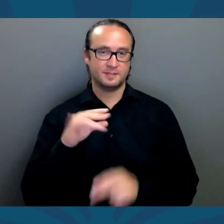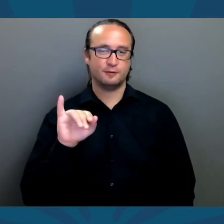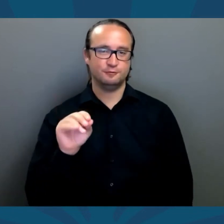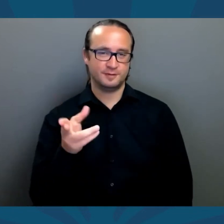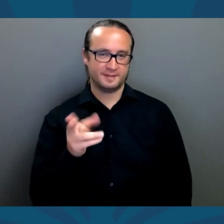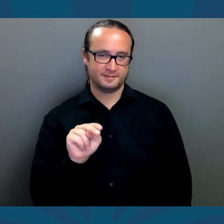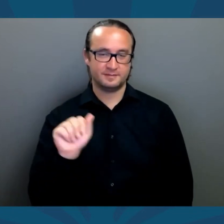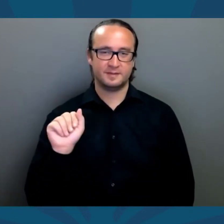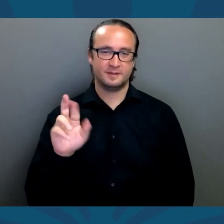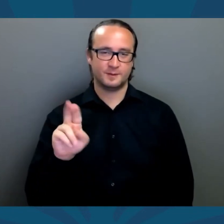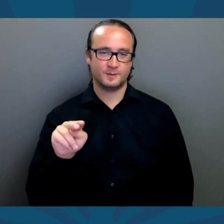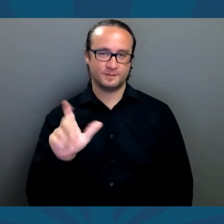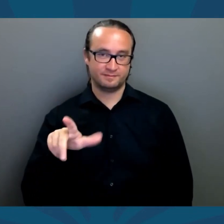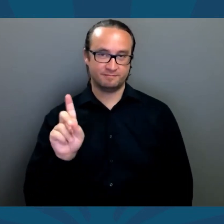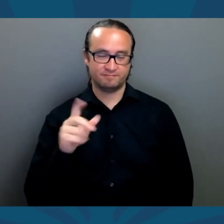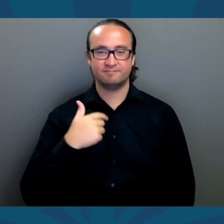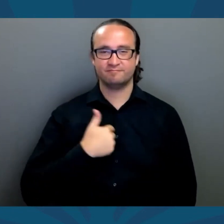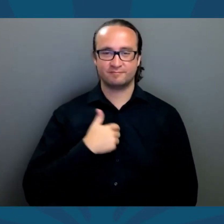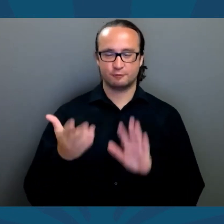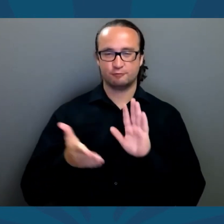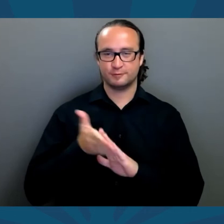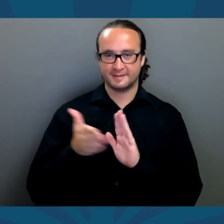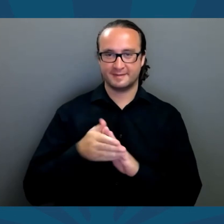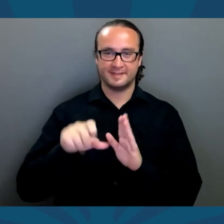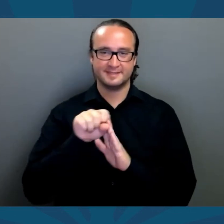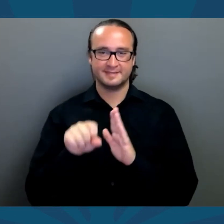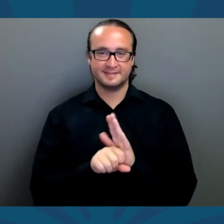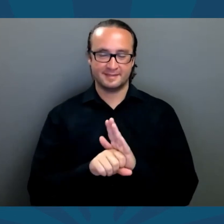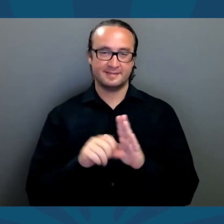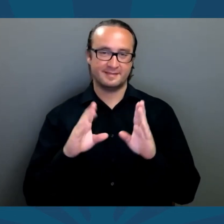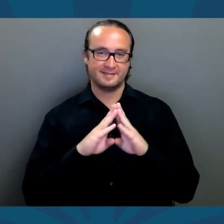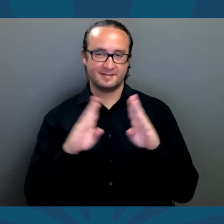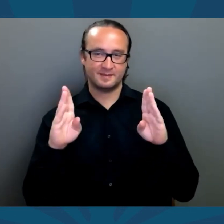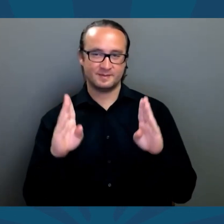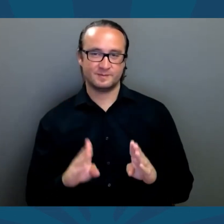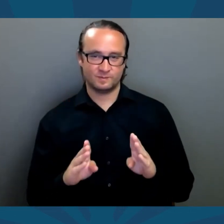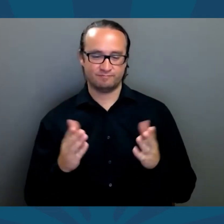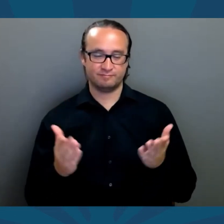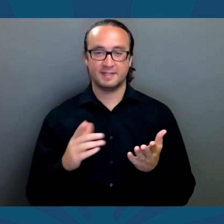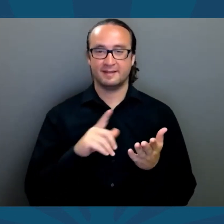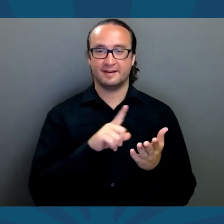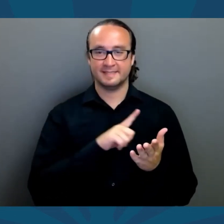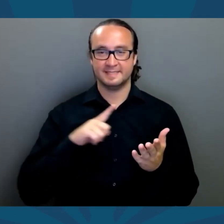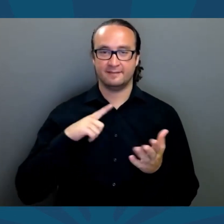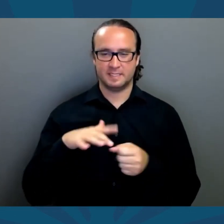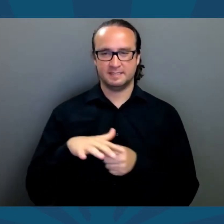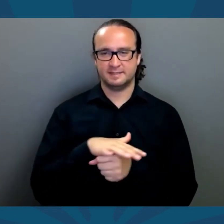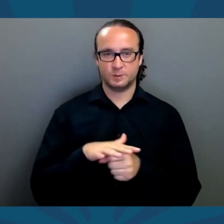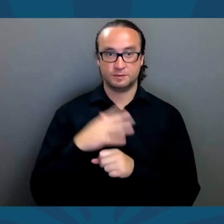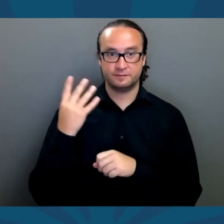My name is John Arnold, and I'm running for the State House in Legislative District 4.